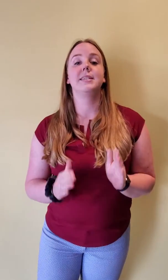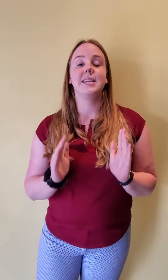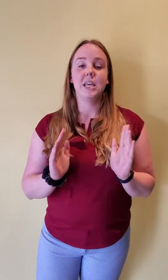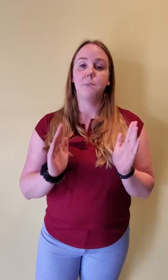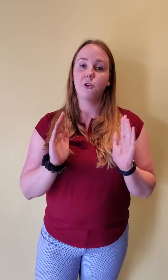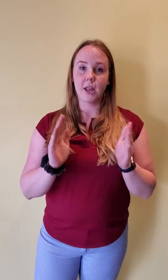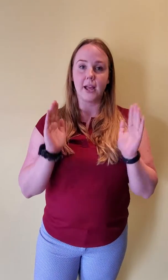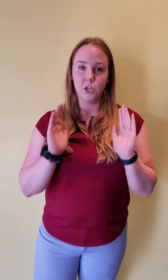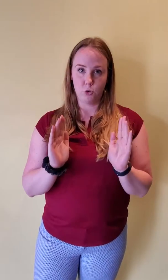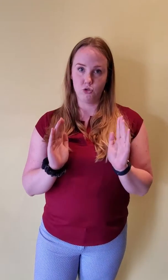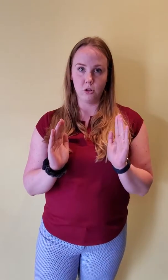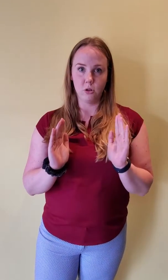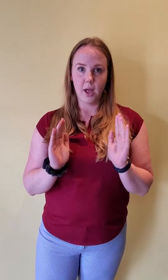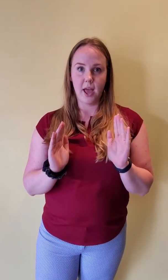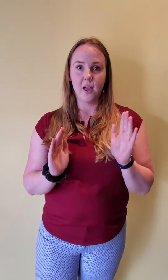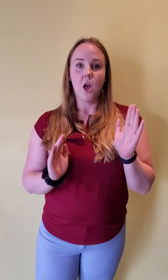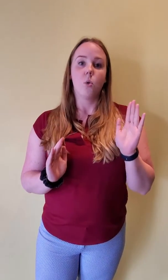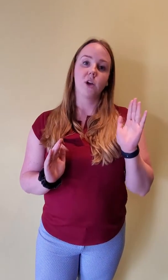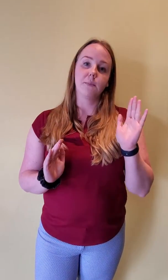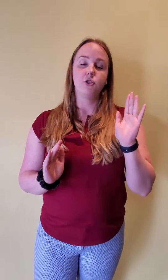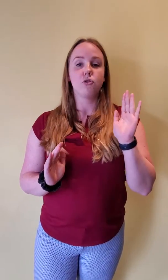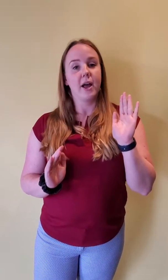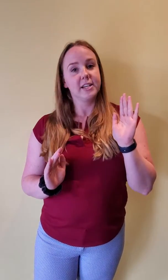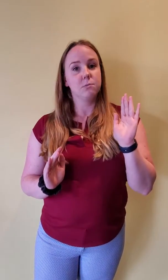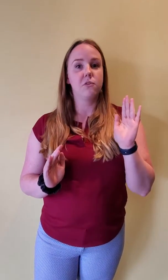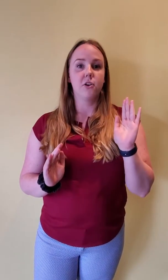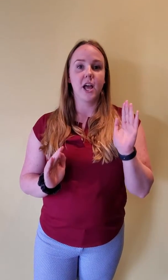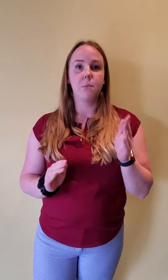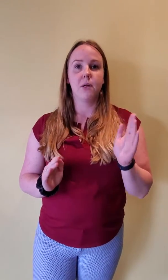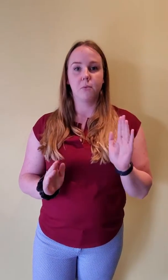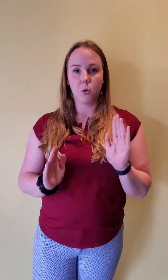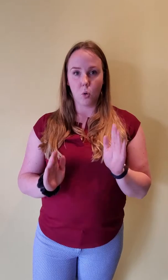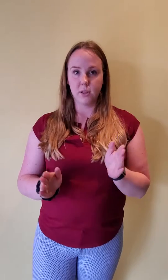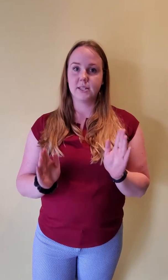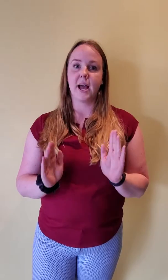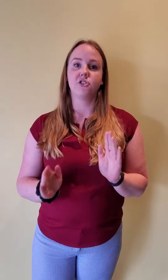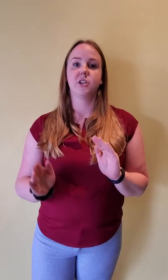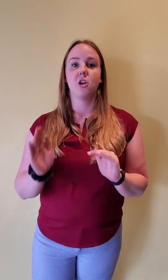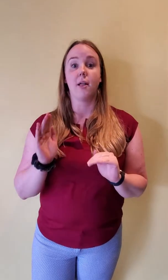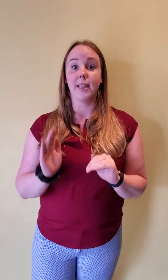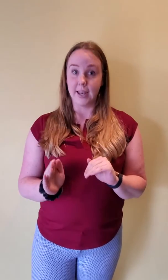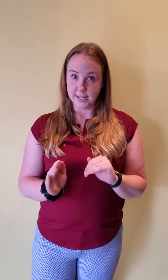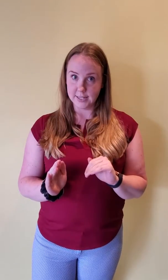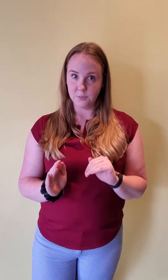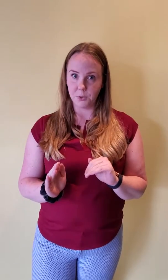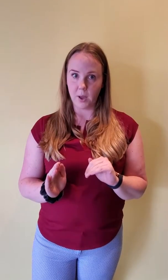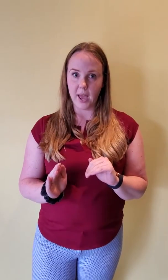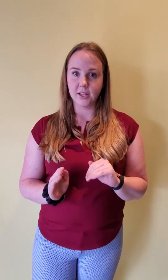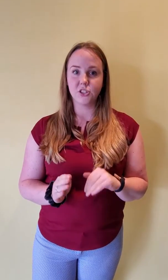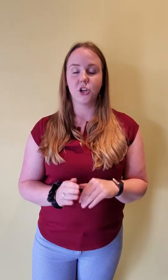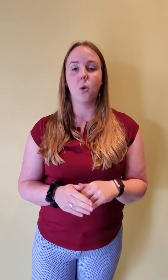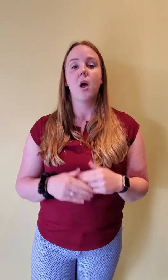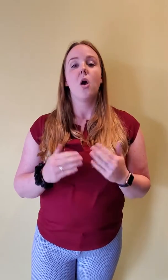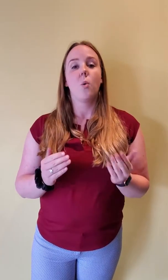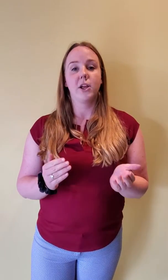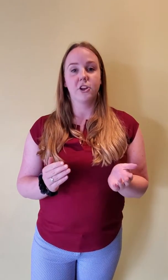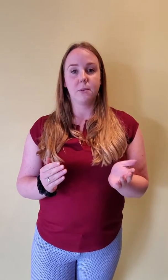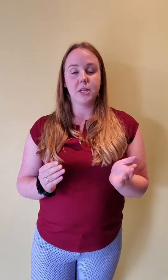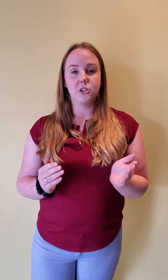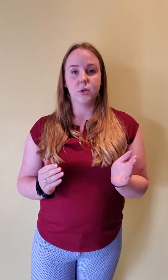to keep your neck neutral. Okay we're gonna be trying to move our neck but the goal is to actually not let it. Okay so what you're gonna be doing